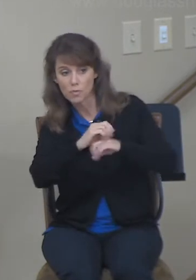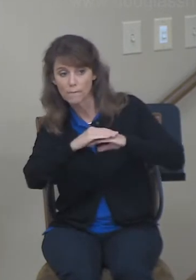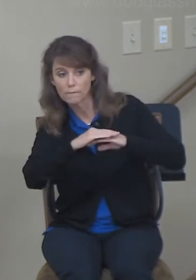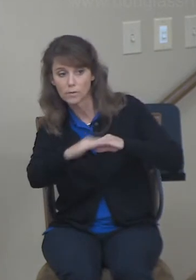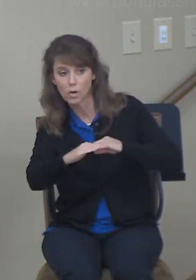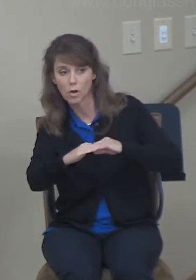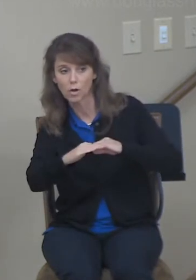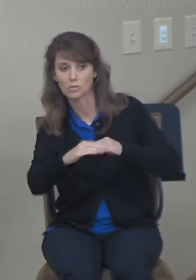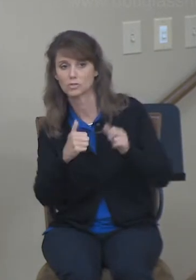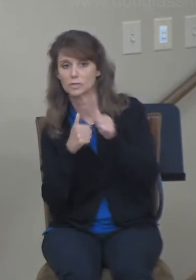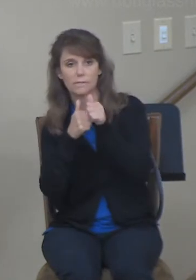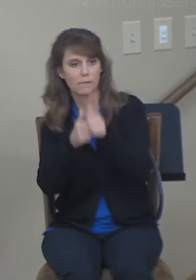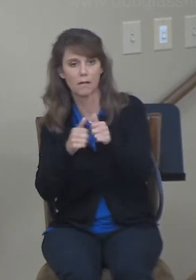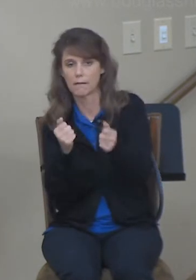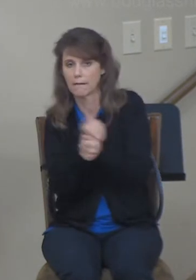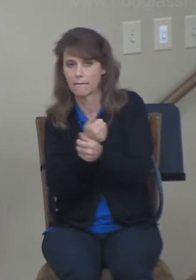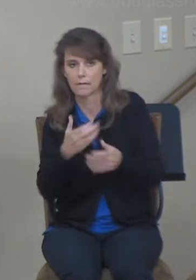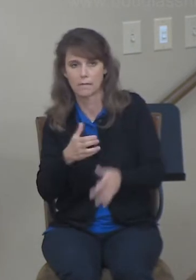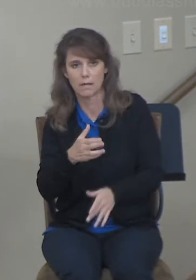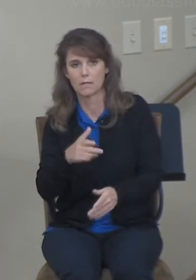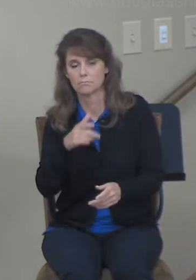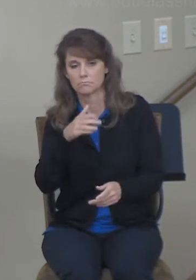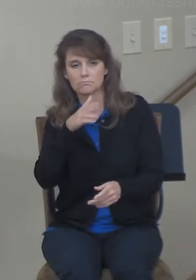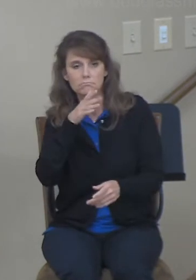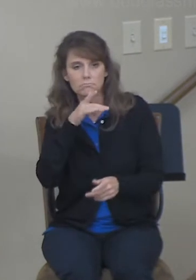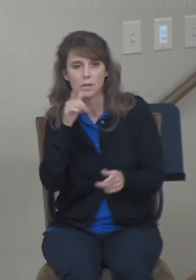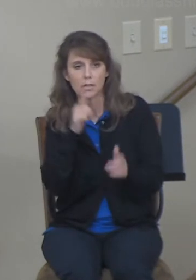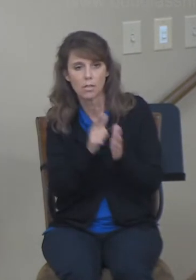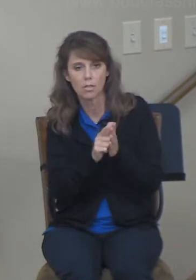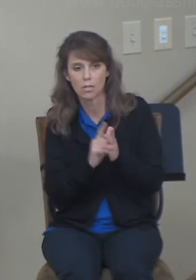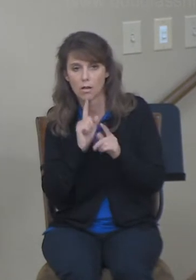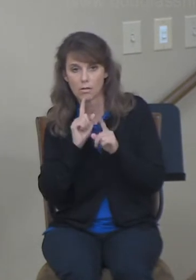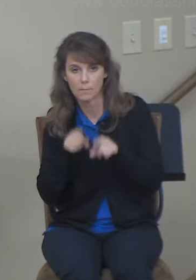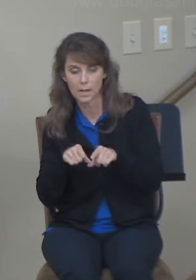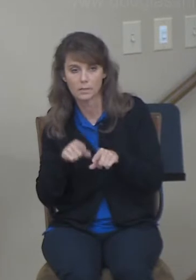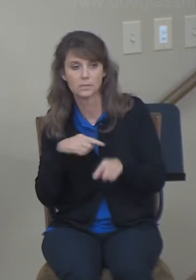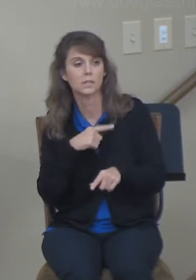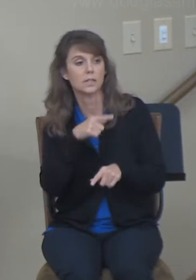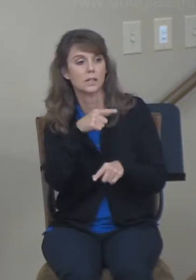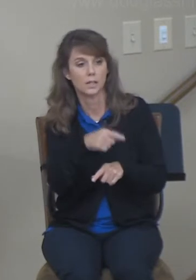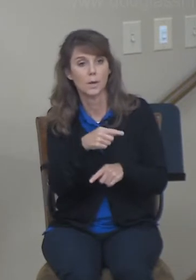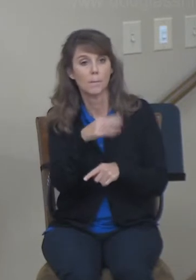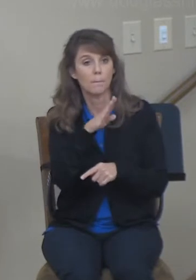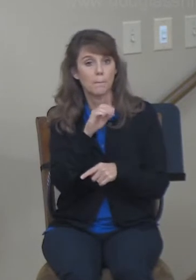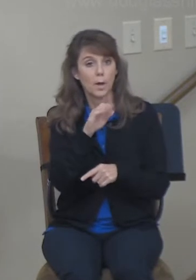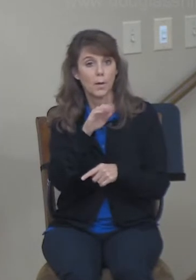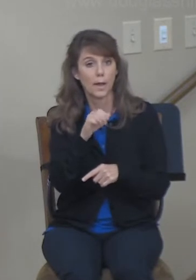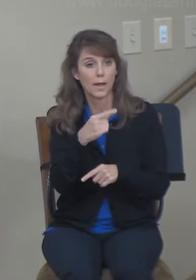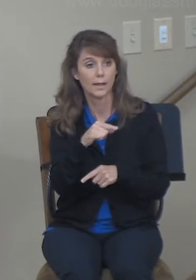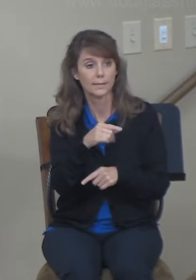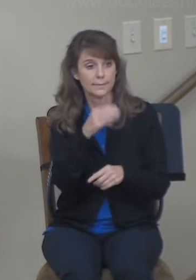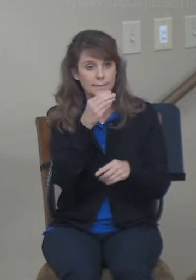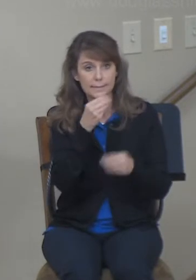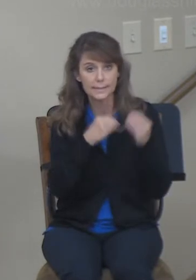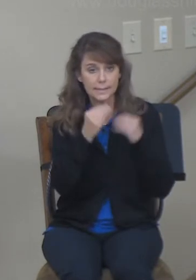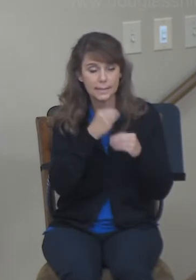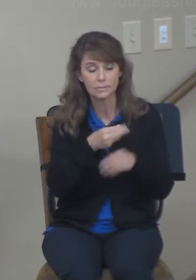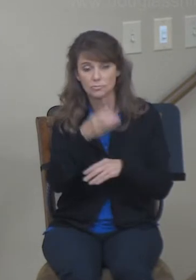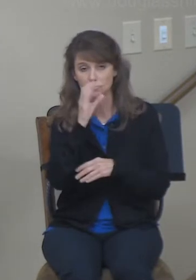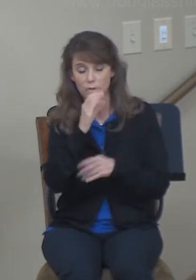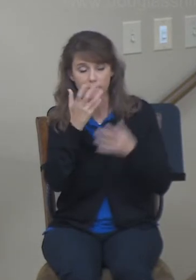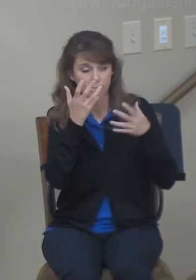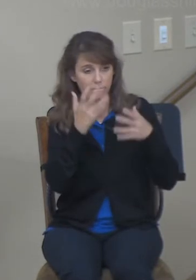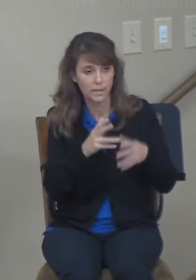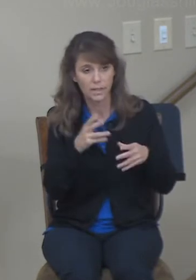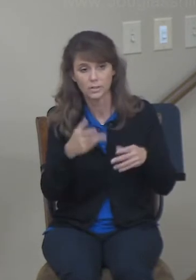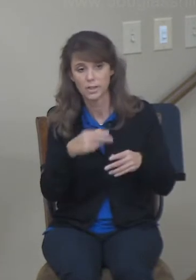to all that her mother-in-law had commanded her. When Boaz had eaten and drunk and his heart was merry, he went to lie down at